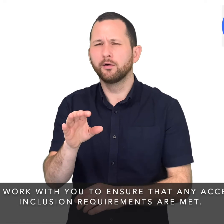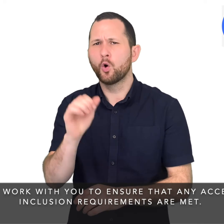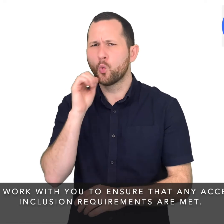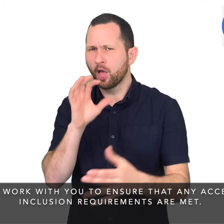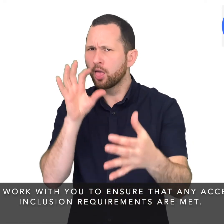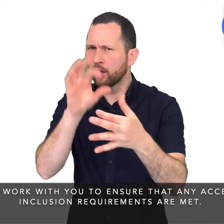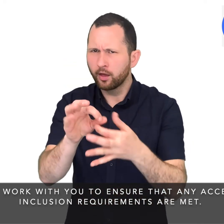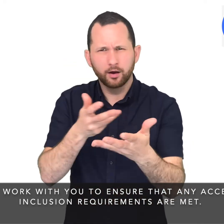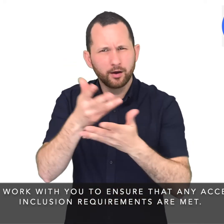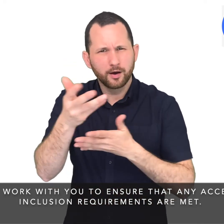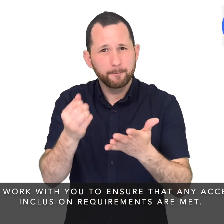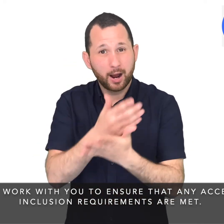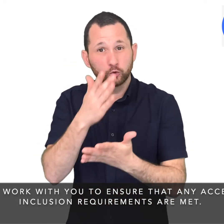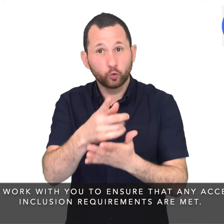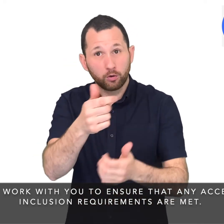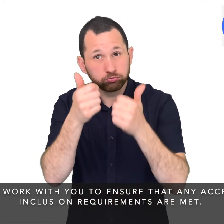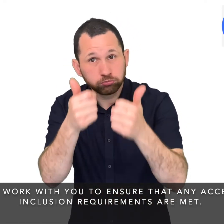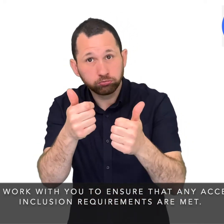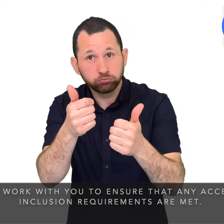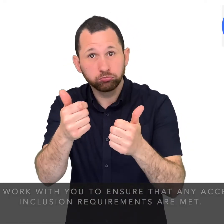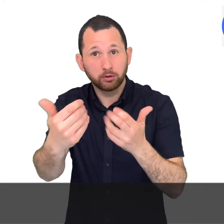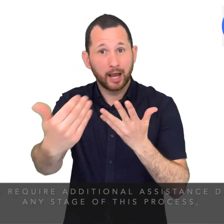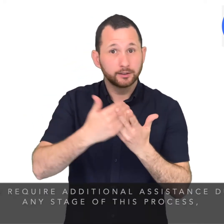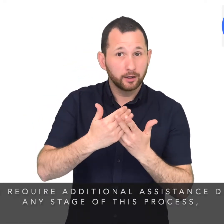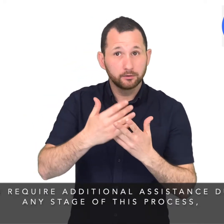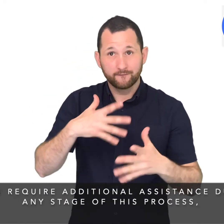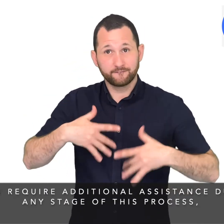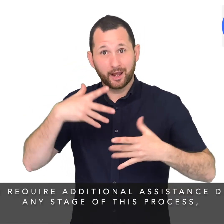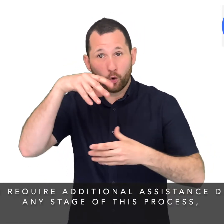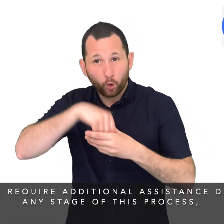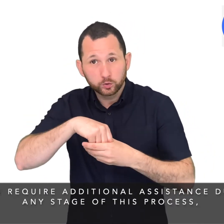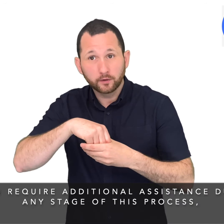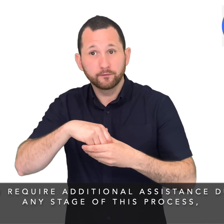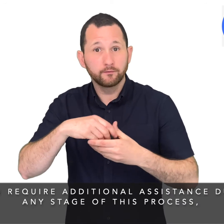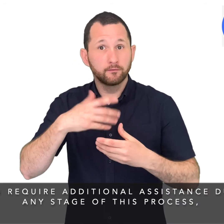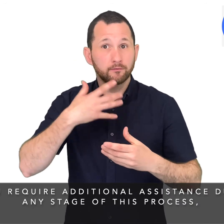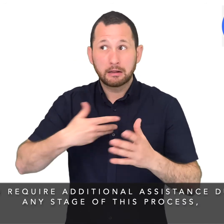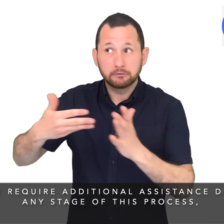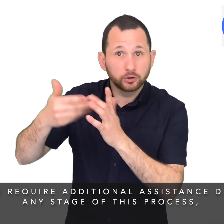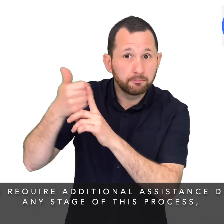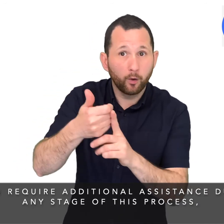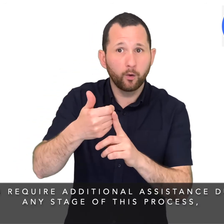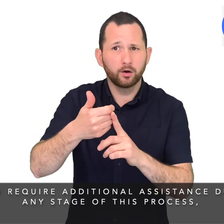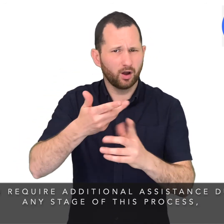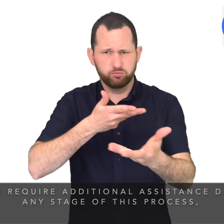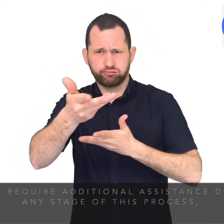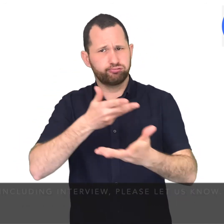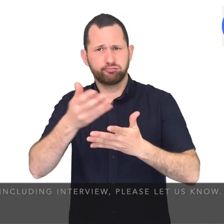you to ensure any access and inclusion requirements are met. If you require additional assistance during any stage